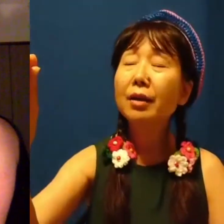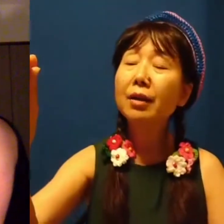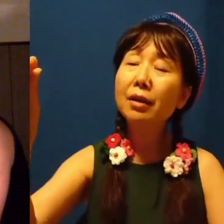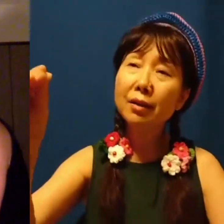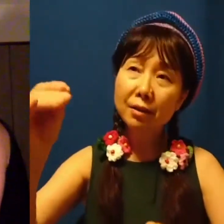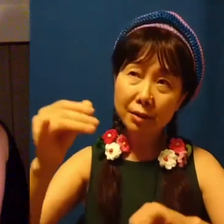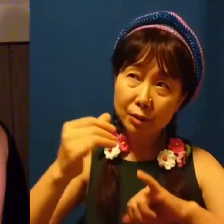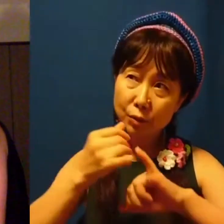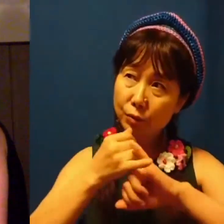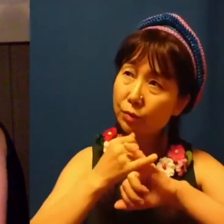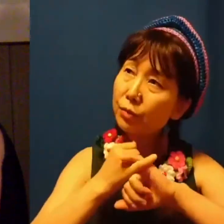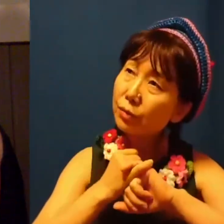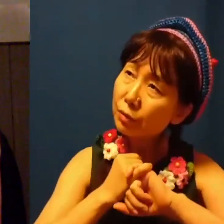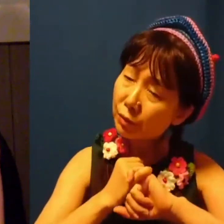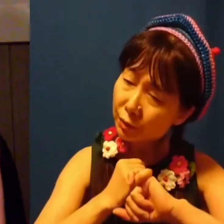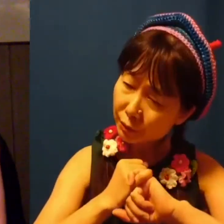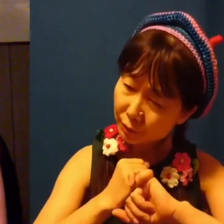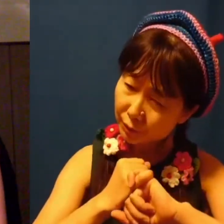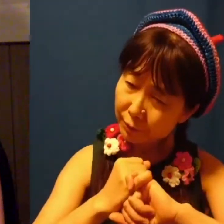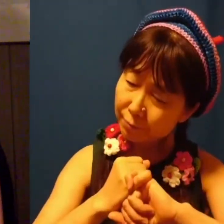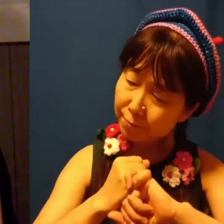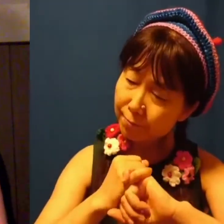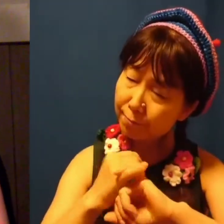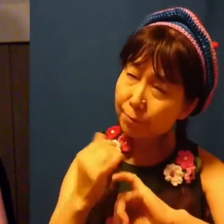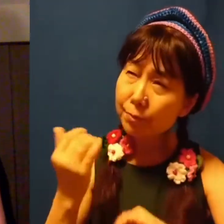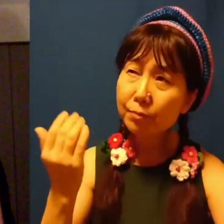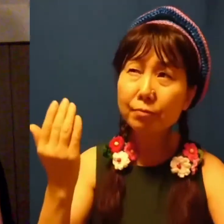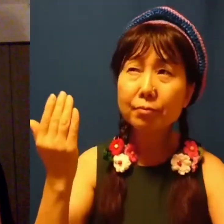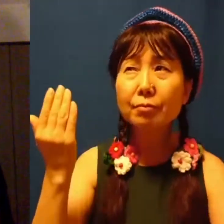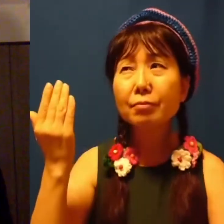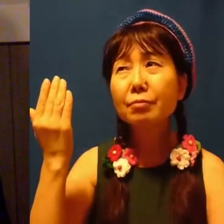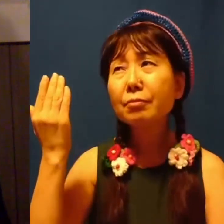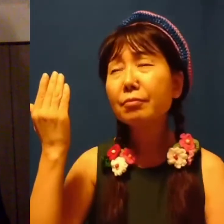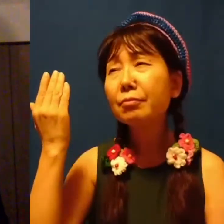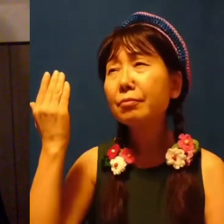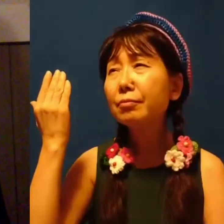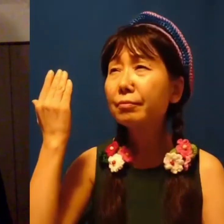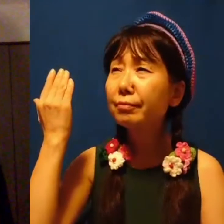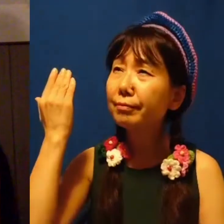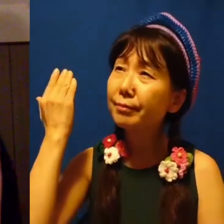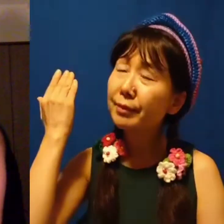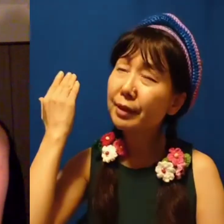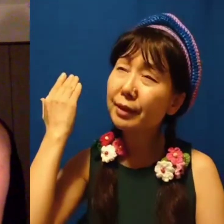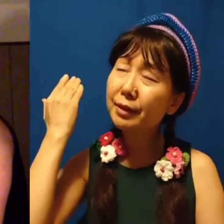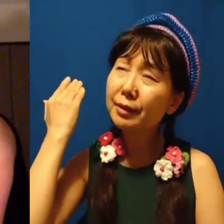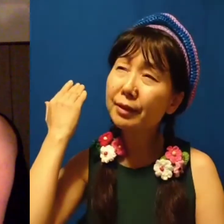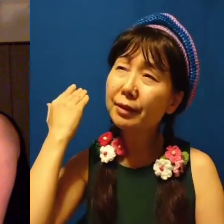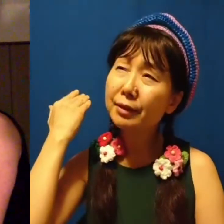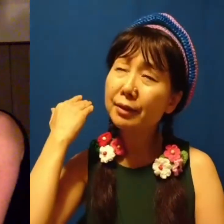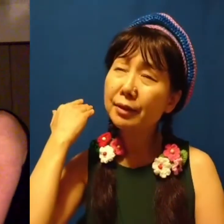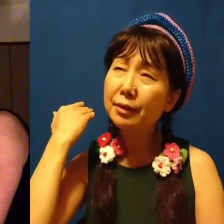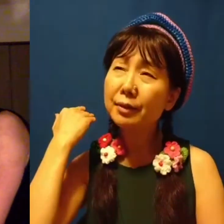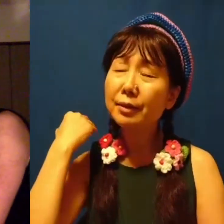But I'll be back,